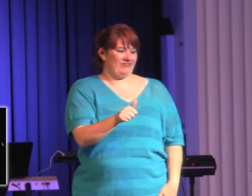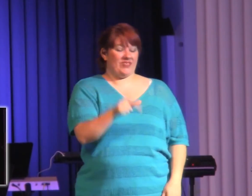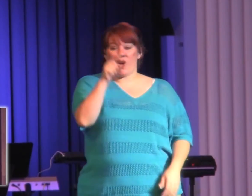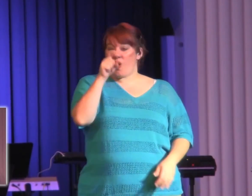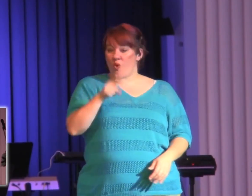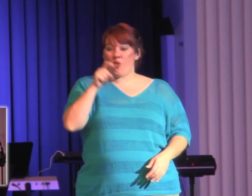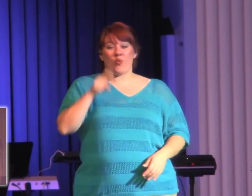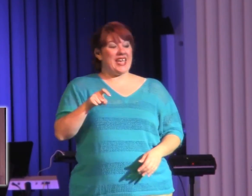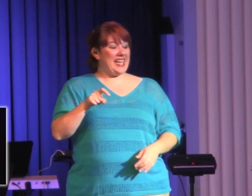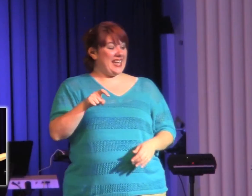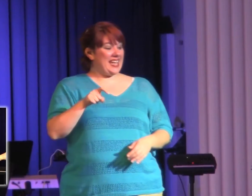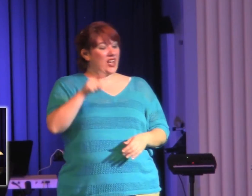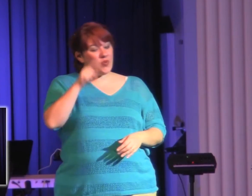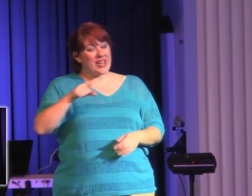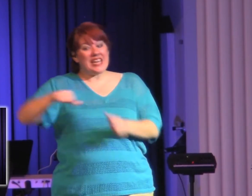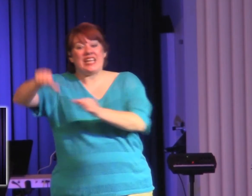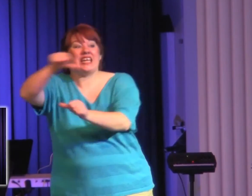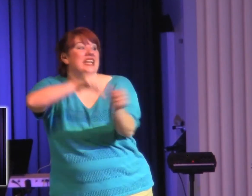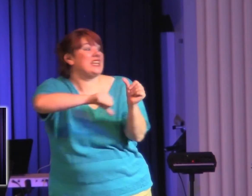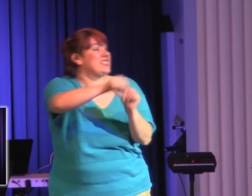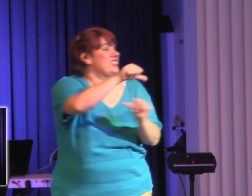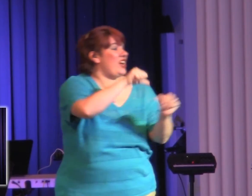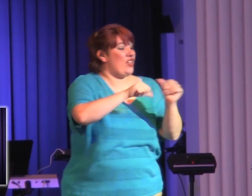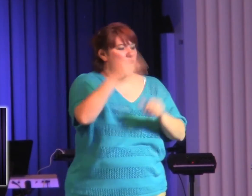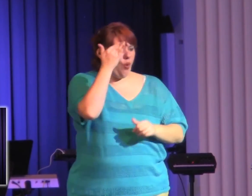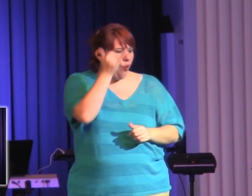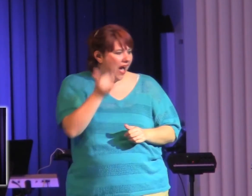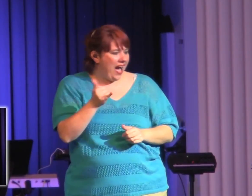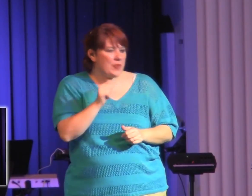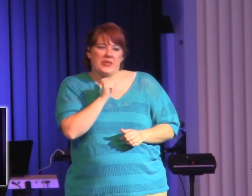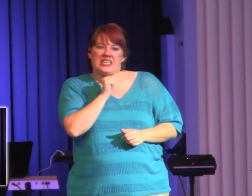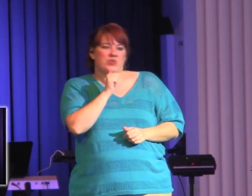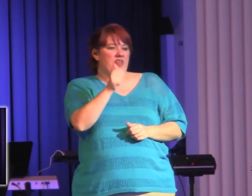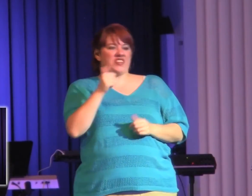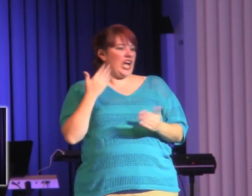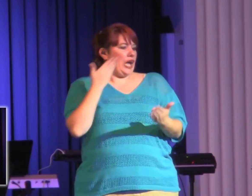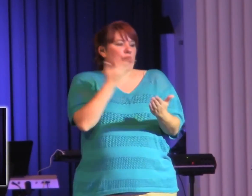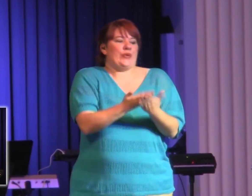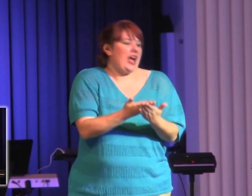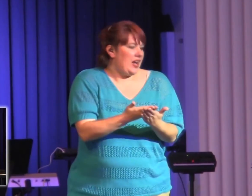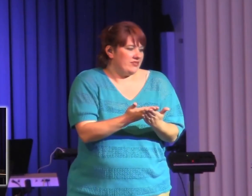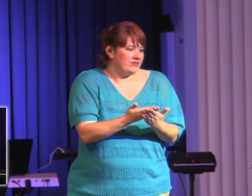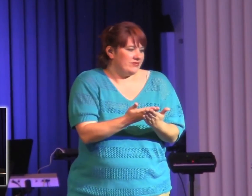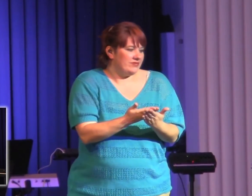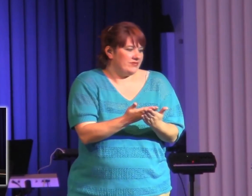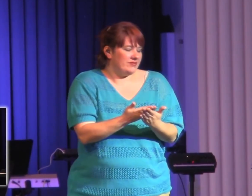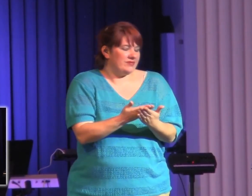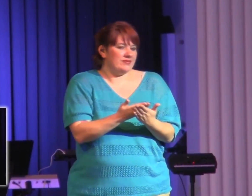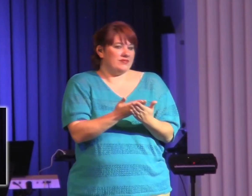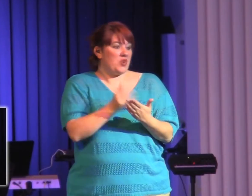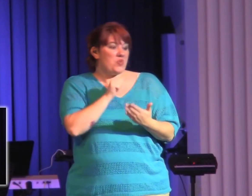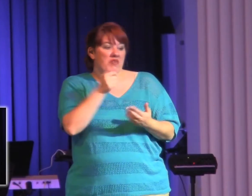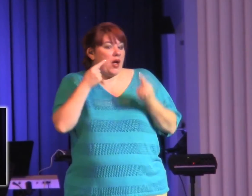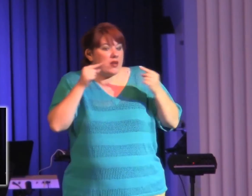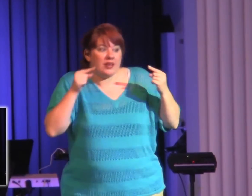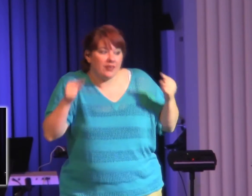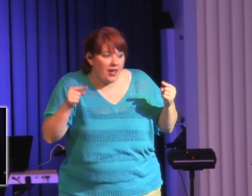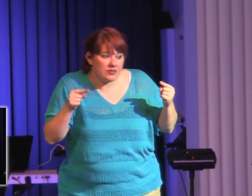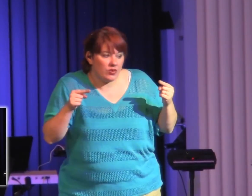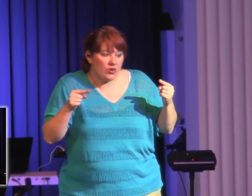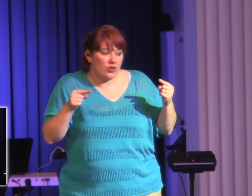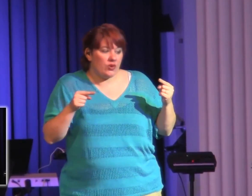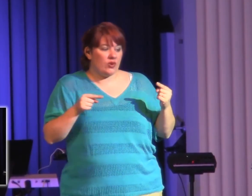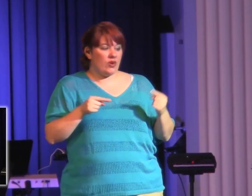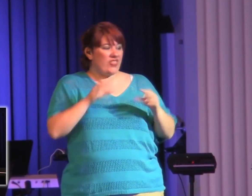each other. Why? Because we have not made it. There are none perfect among us. But guess what? We're all striving for